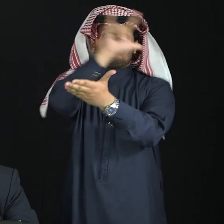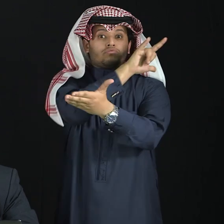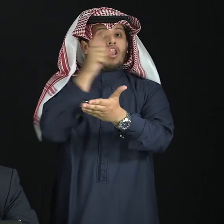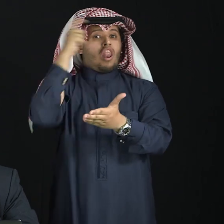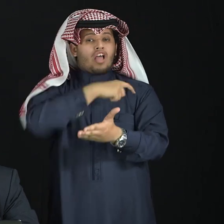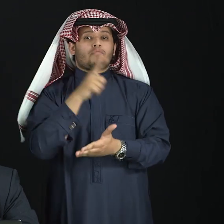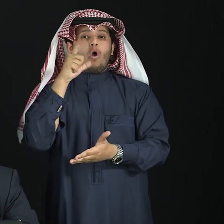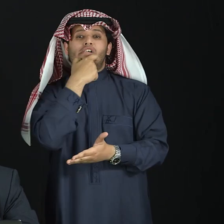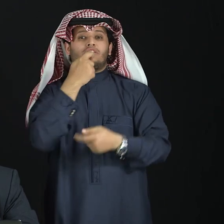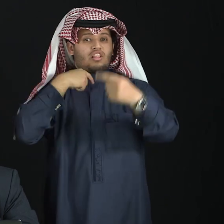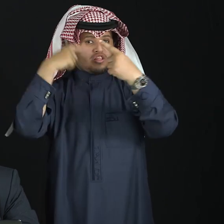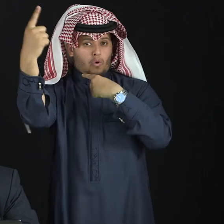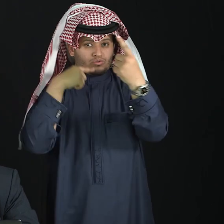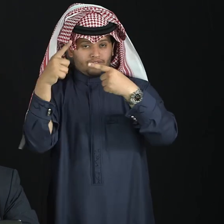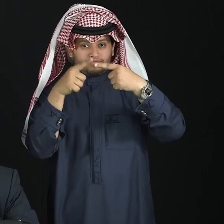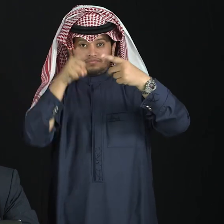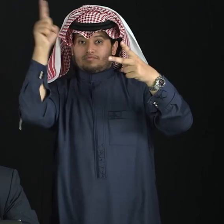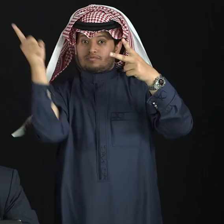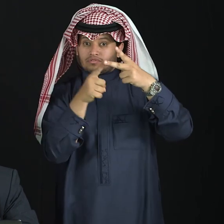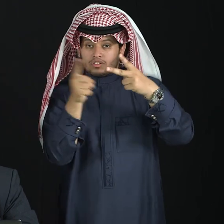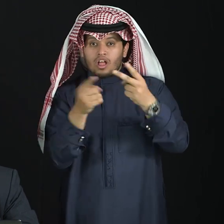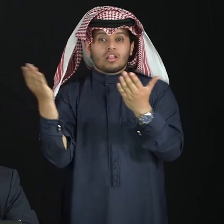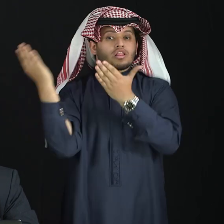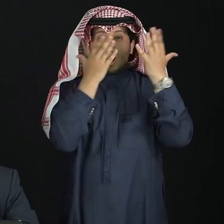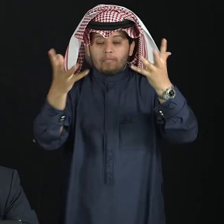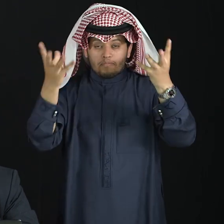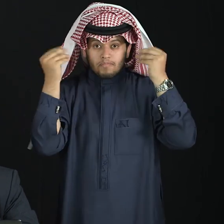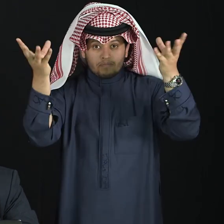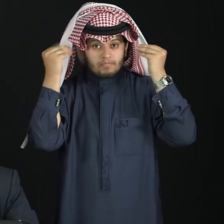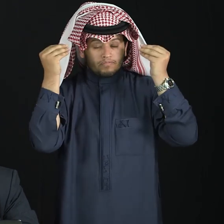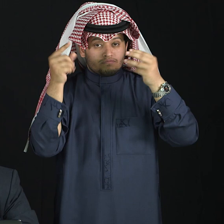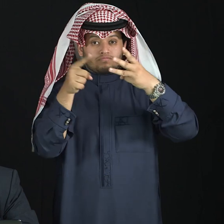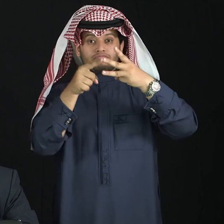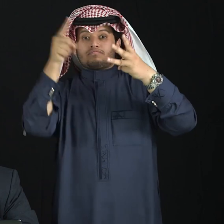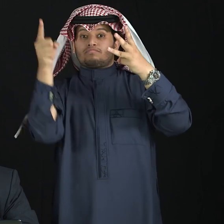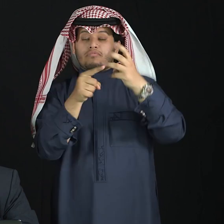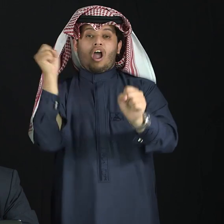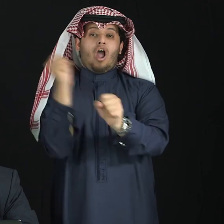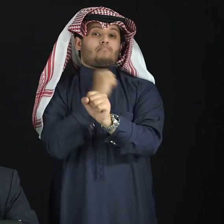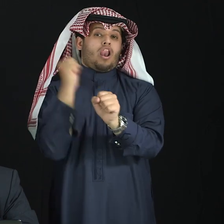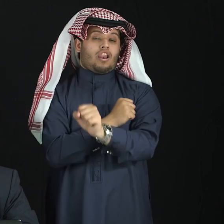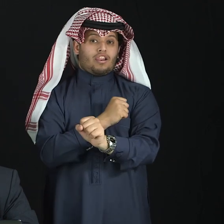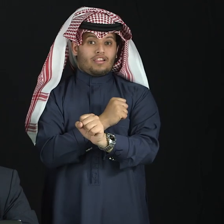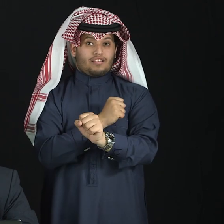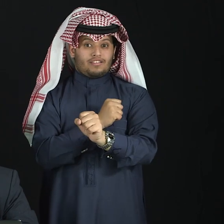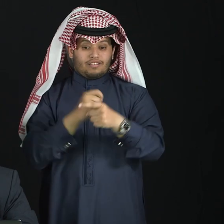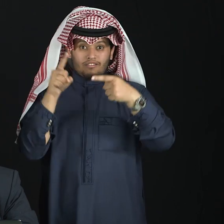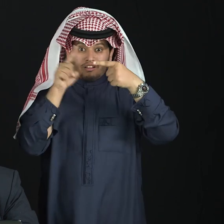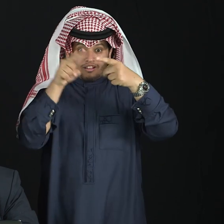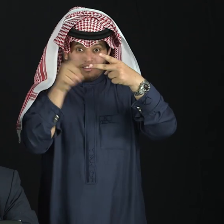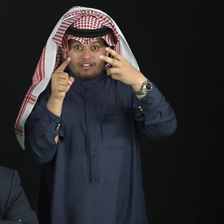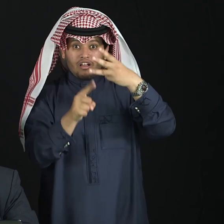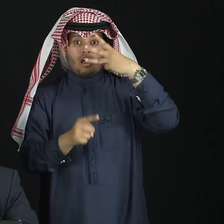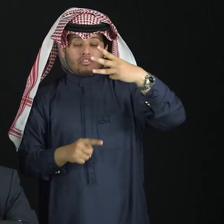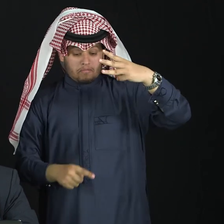they may travel, they may study, they may work. So, traveling, studying, and